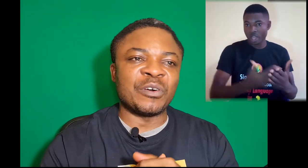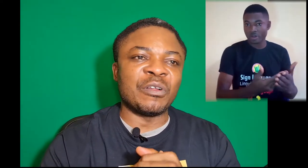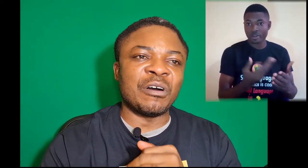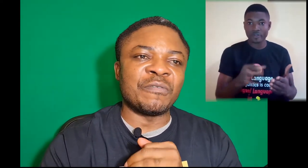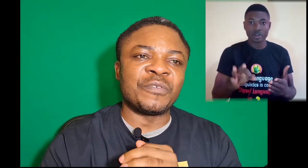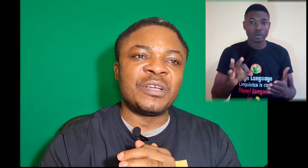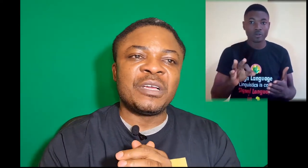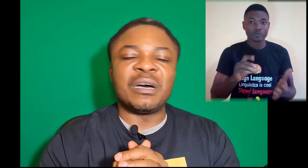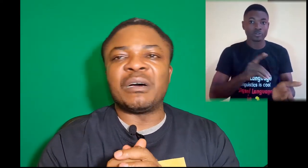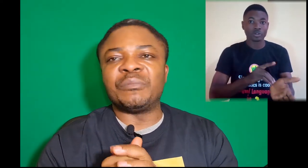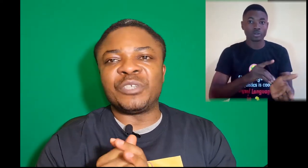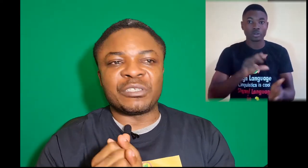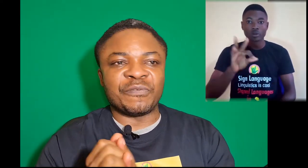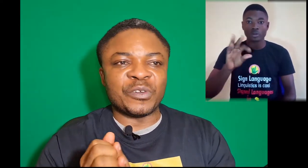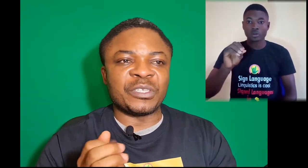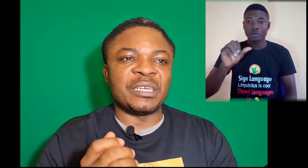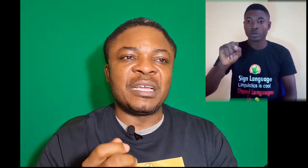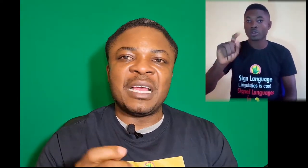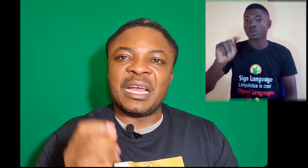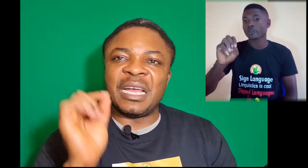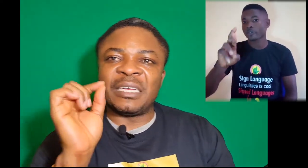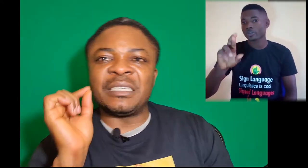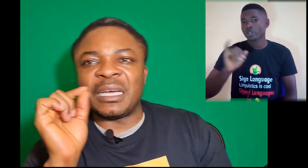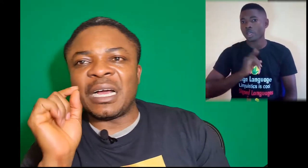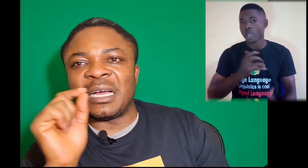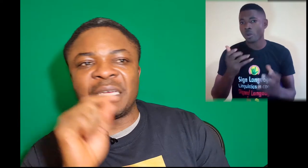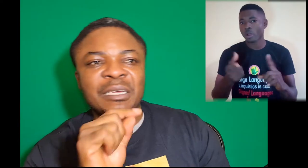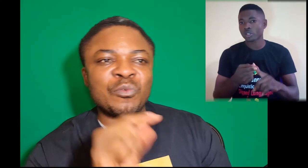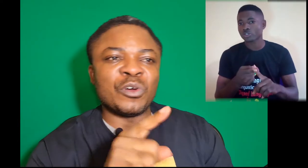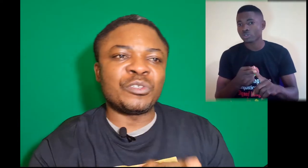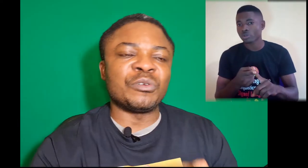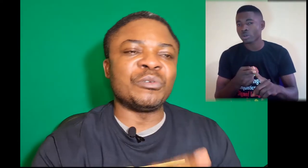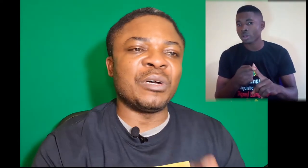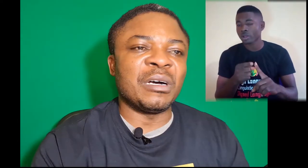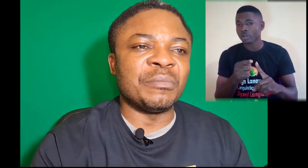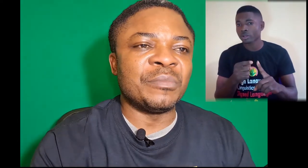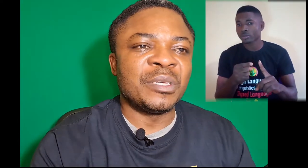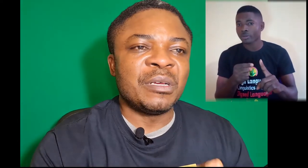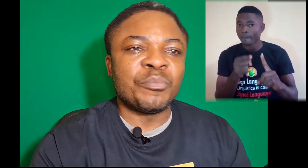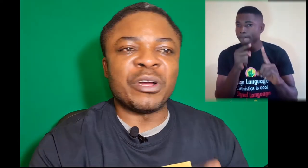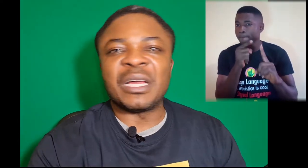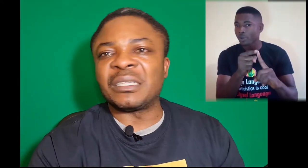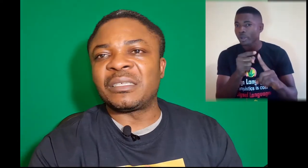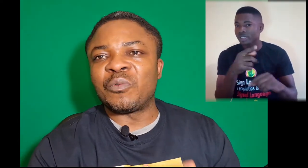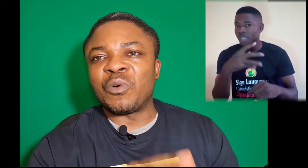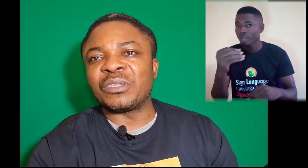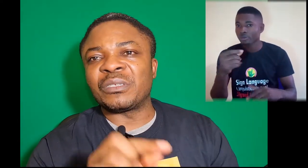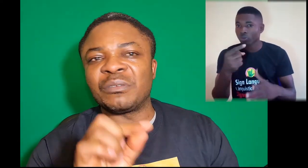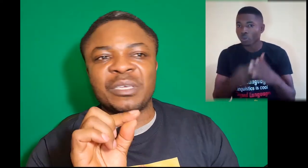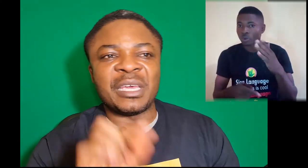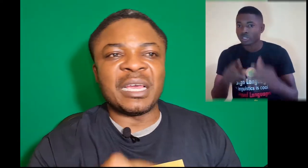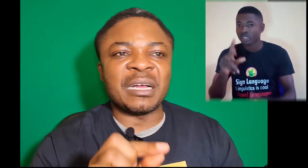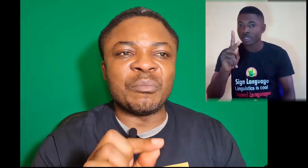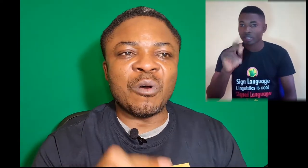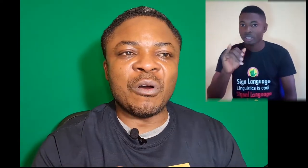of Dr. Foster. Dr. I want to point out what Kyaga Moore